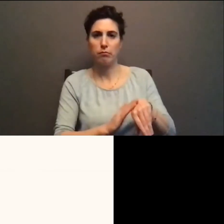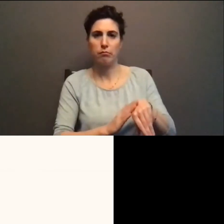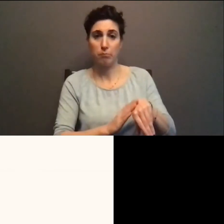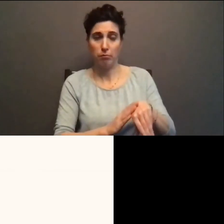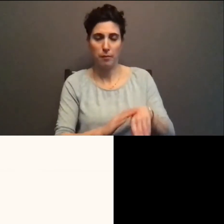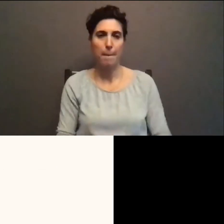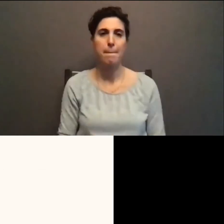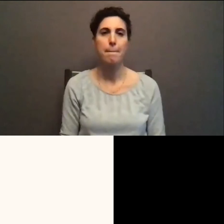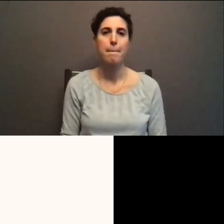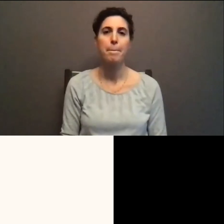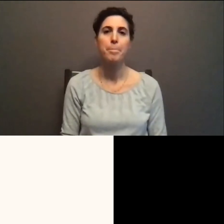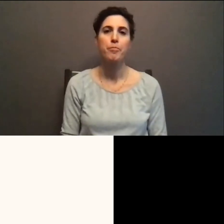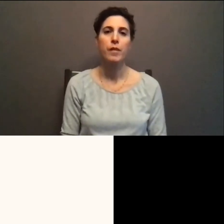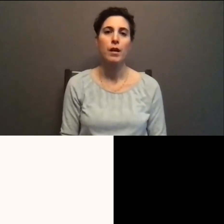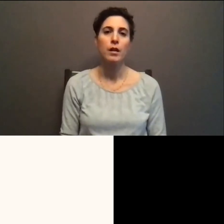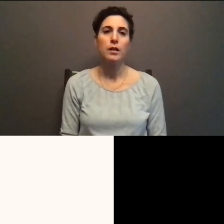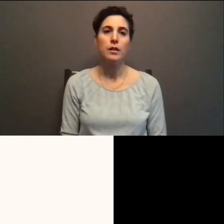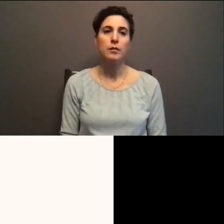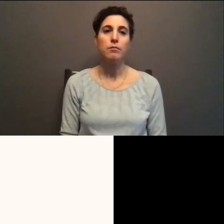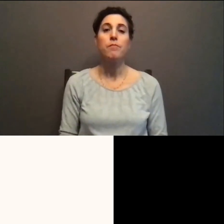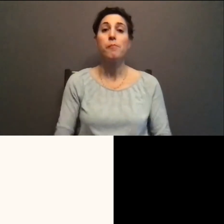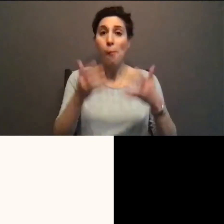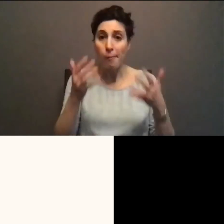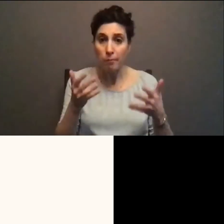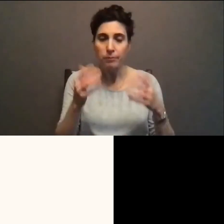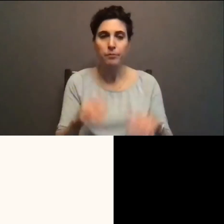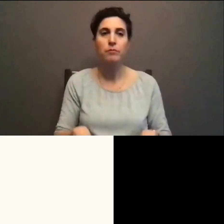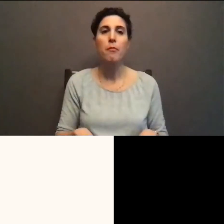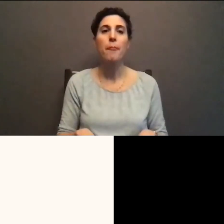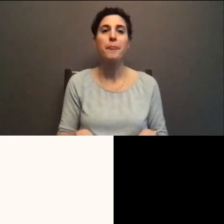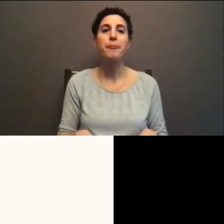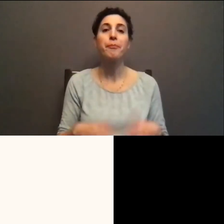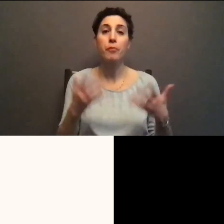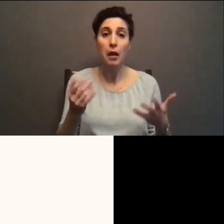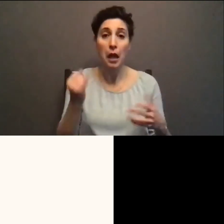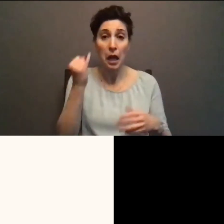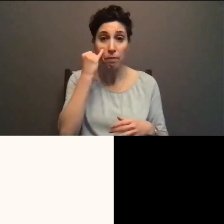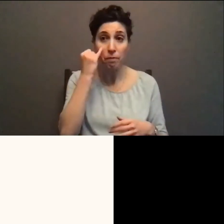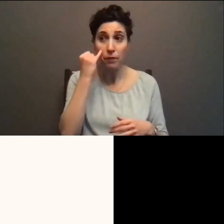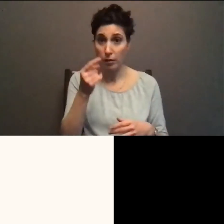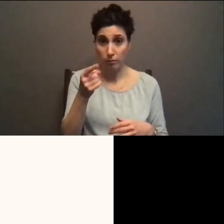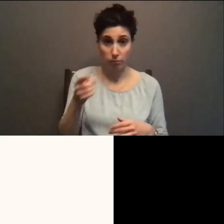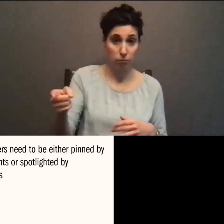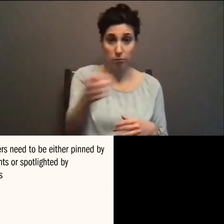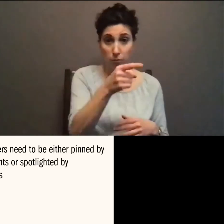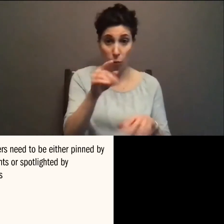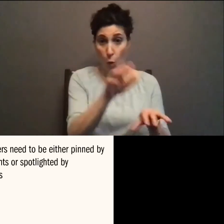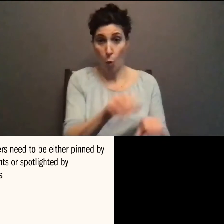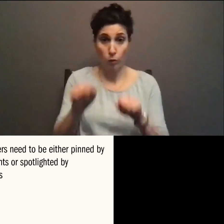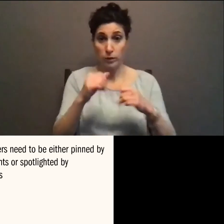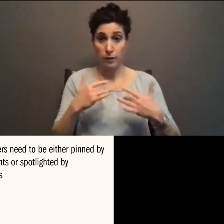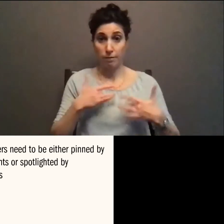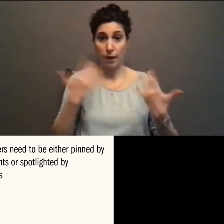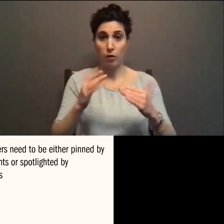So, what about hosting interpreted events on digital platforms? So,